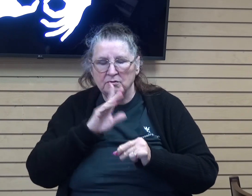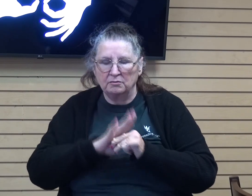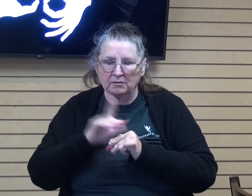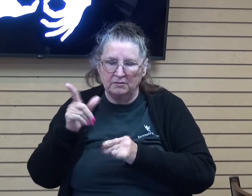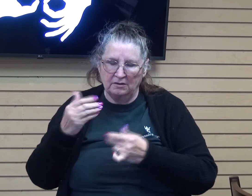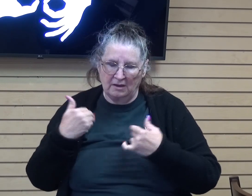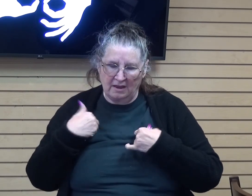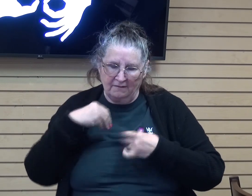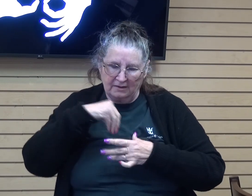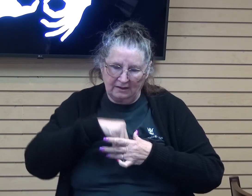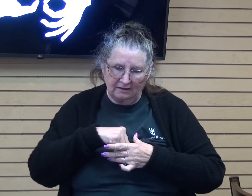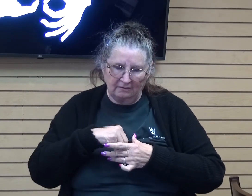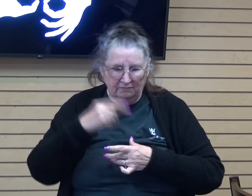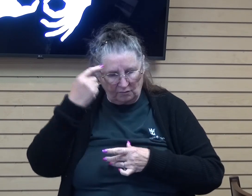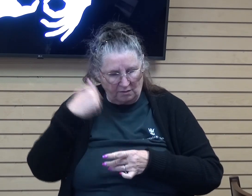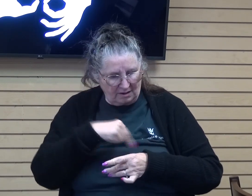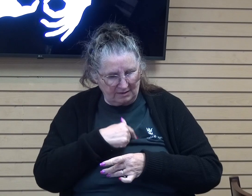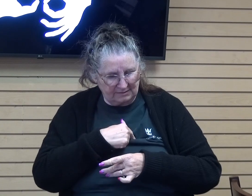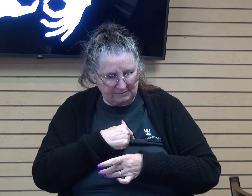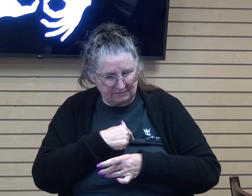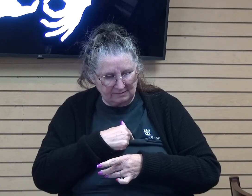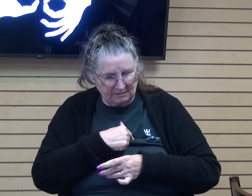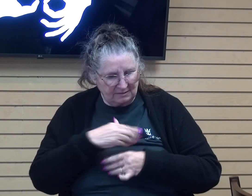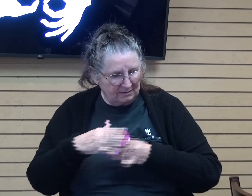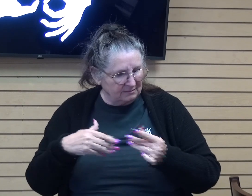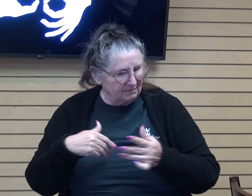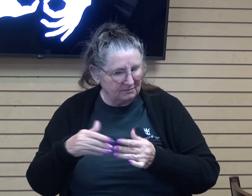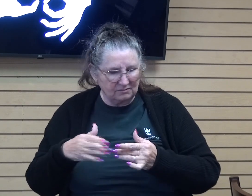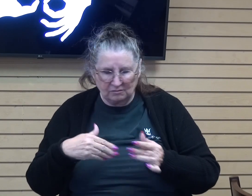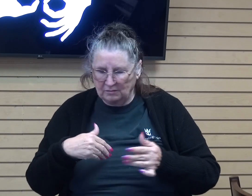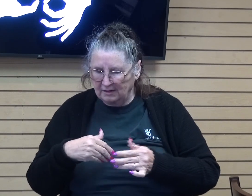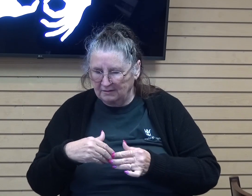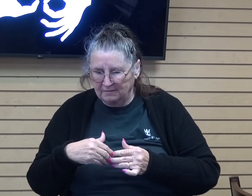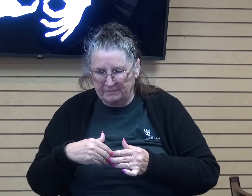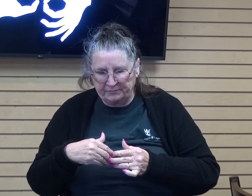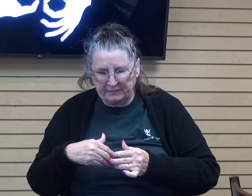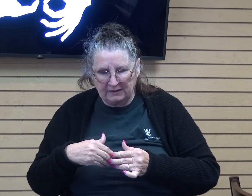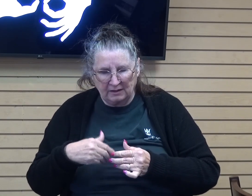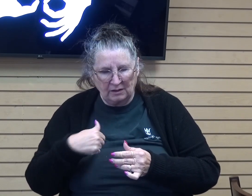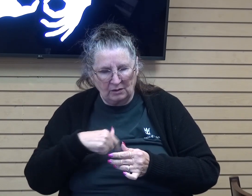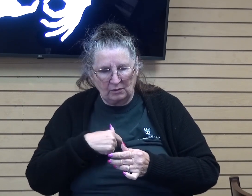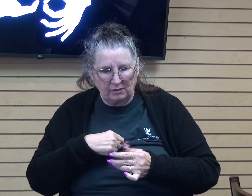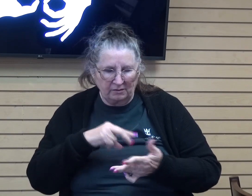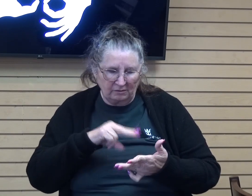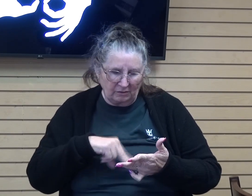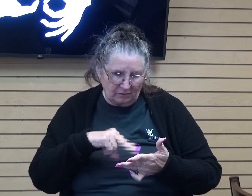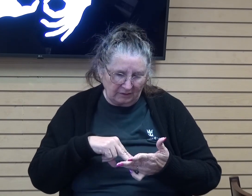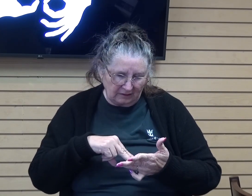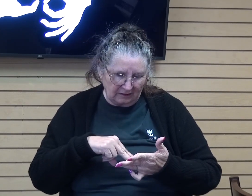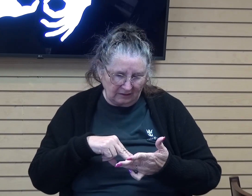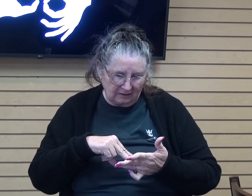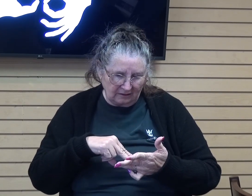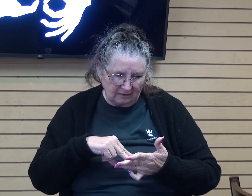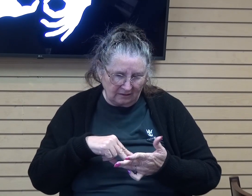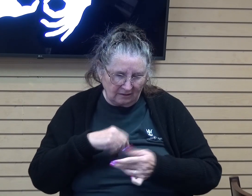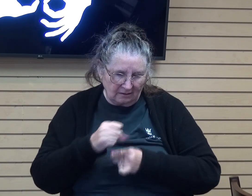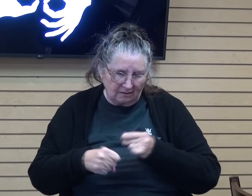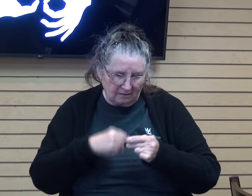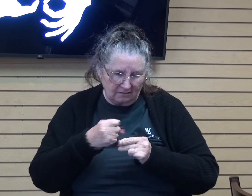have in it for us and even though what we're going to be reading is years and years and years ago is